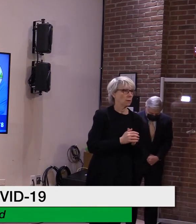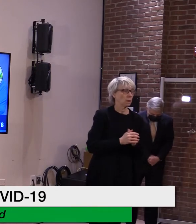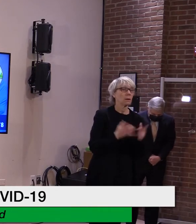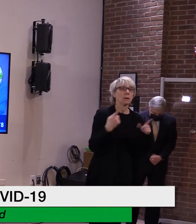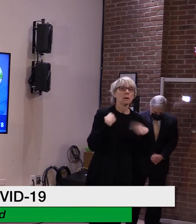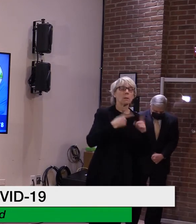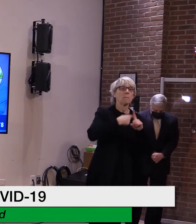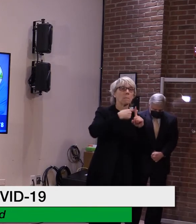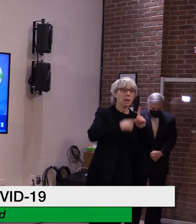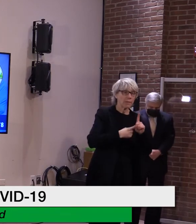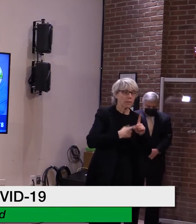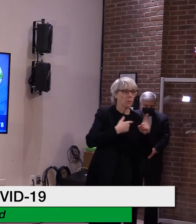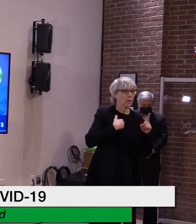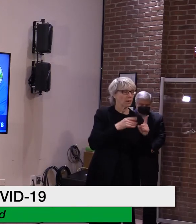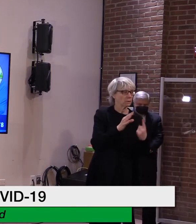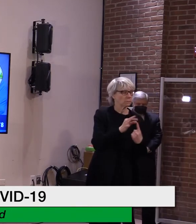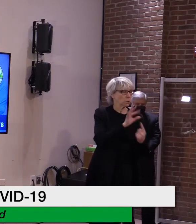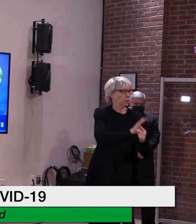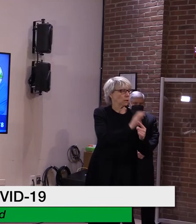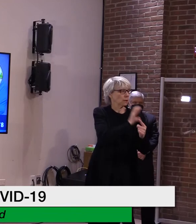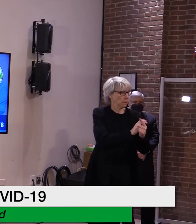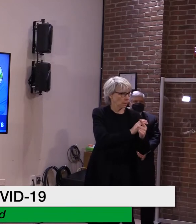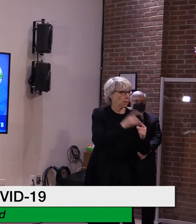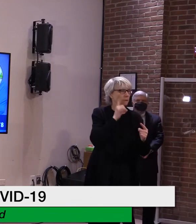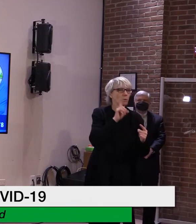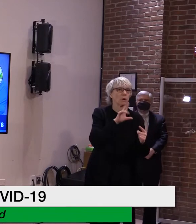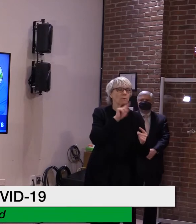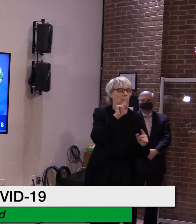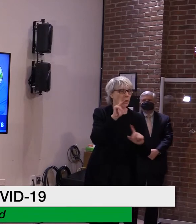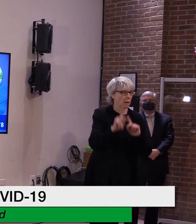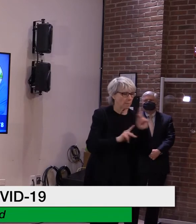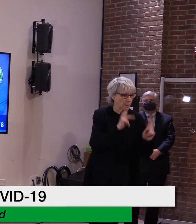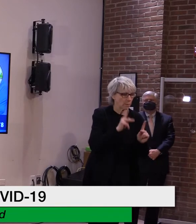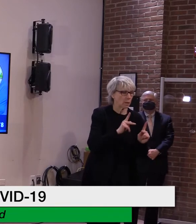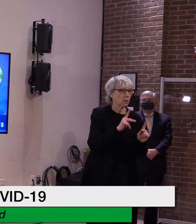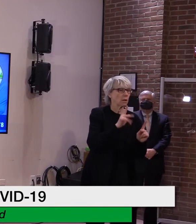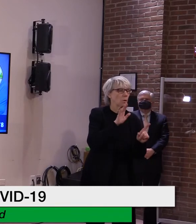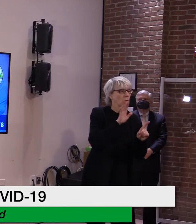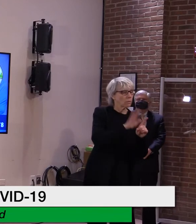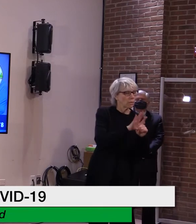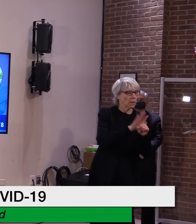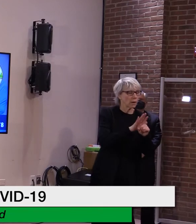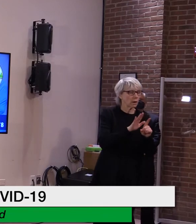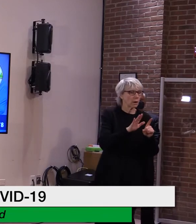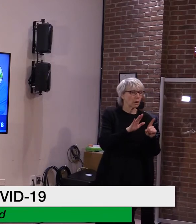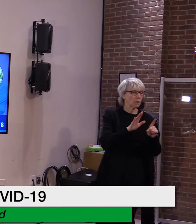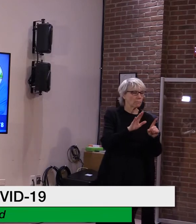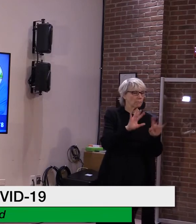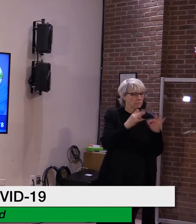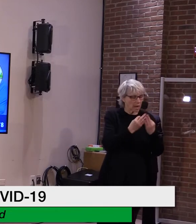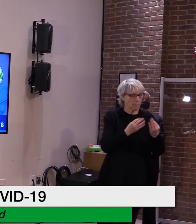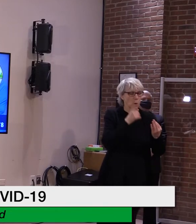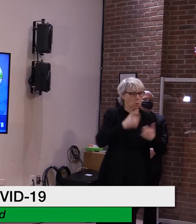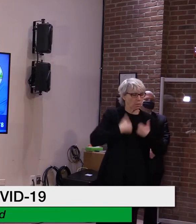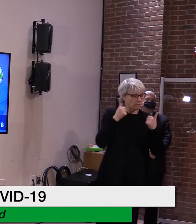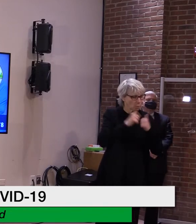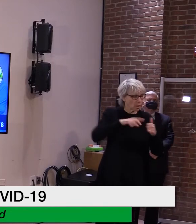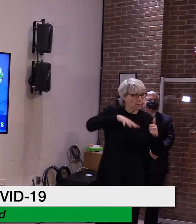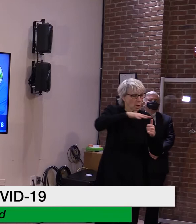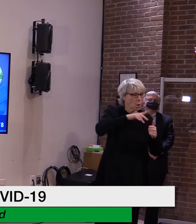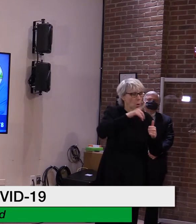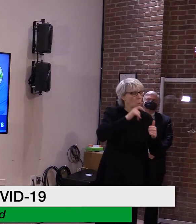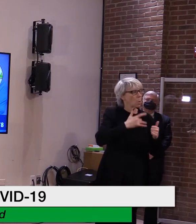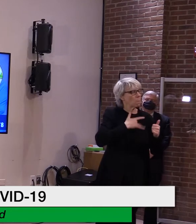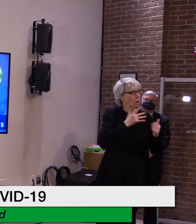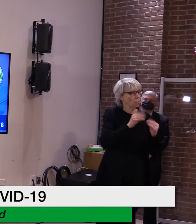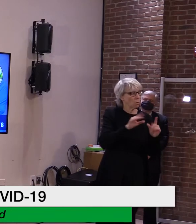vaccine clinics for eligible Vermonters and members of their household who are among the groups at higher risk for COVID-19